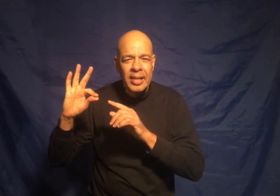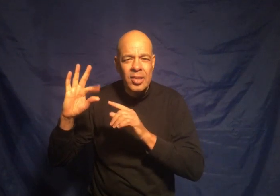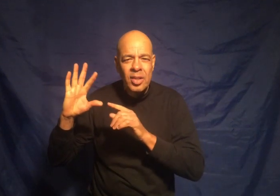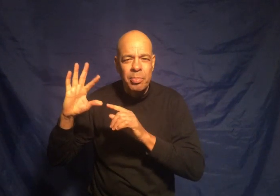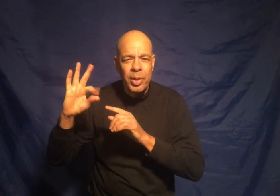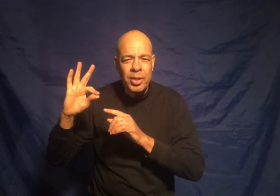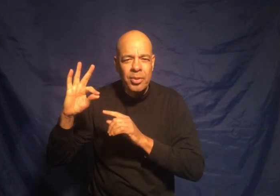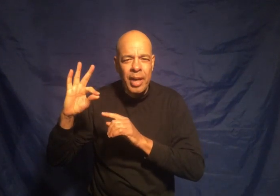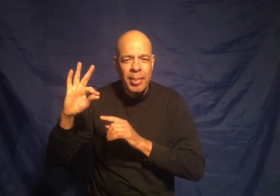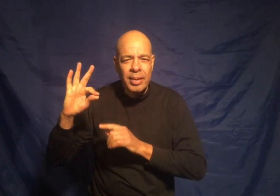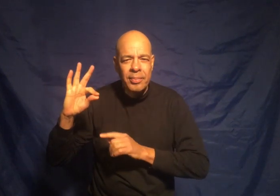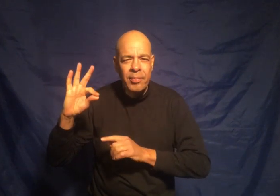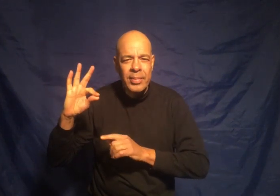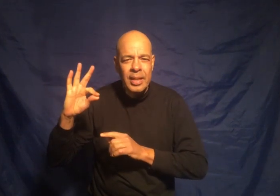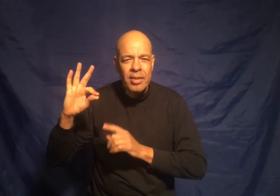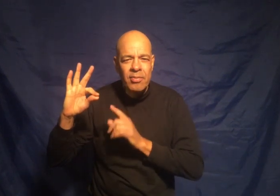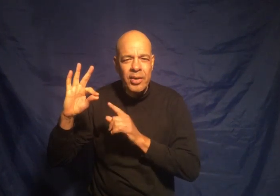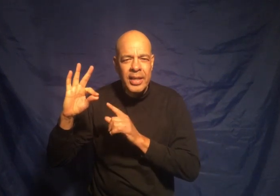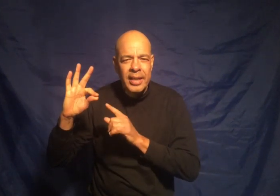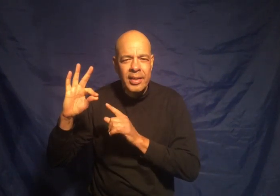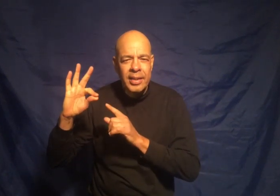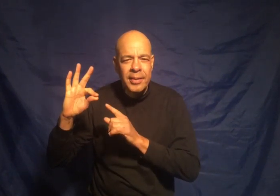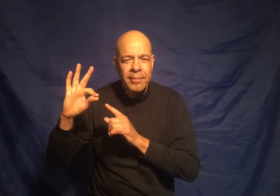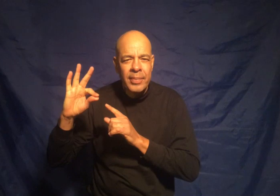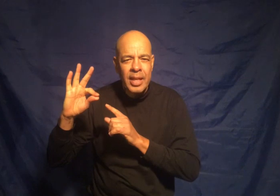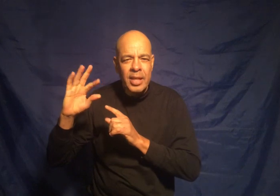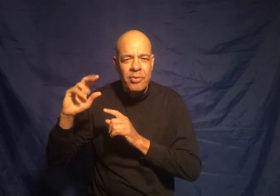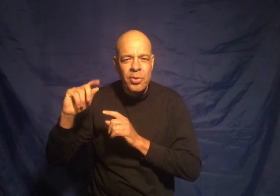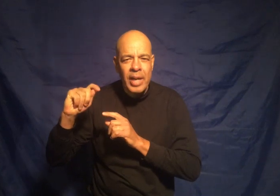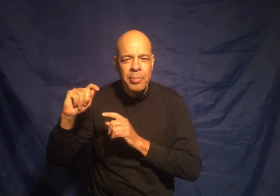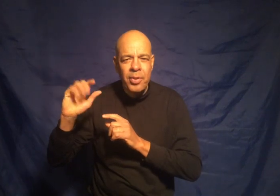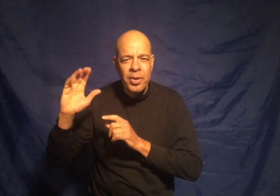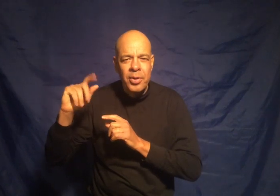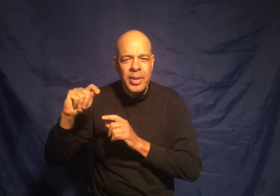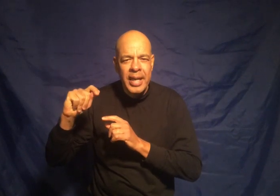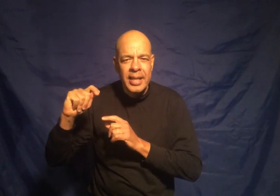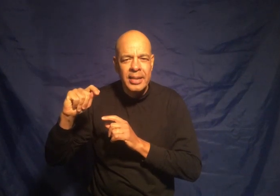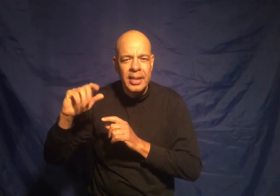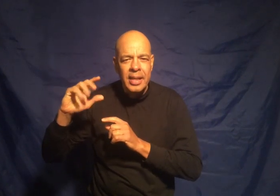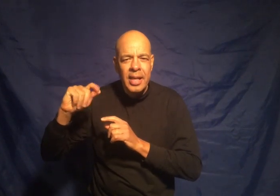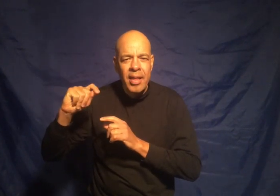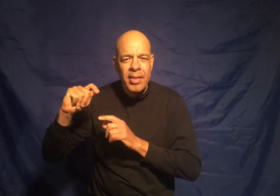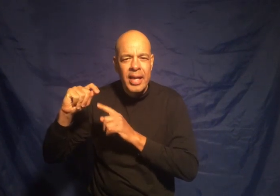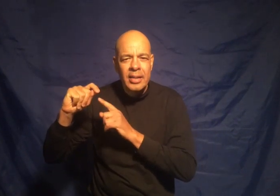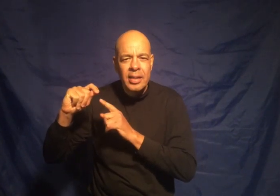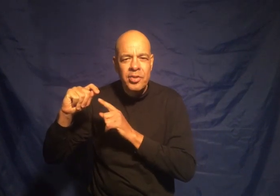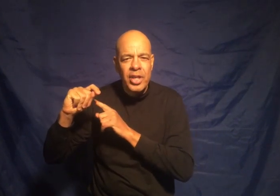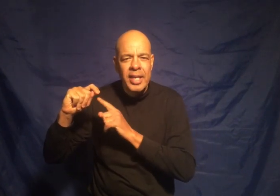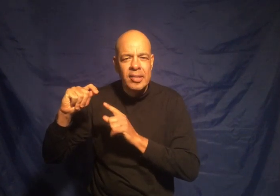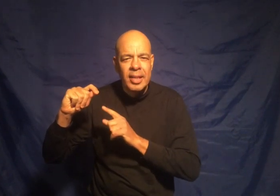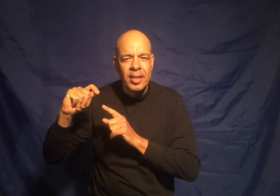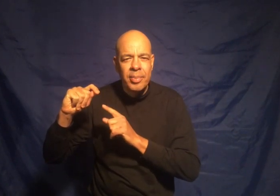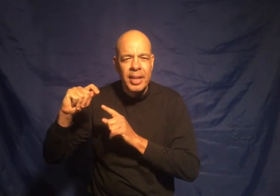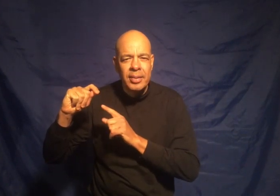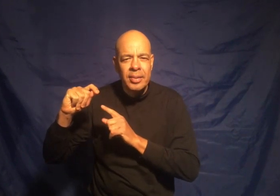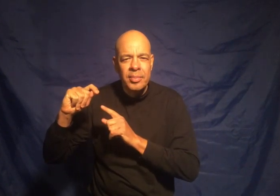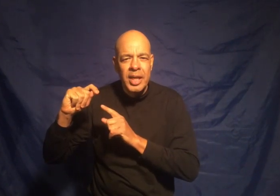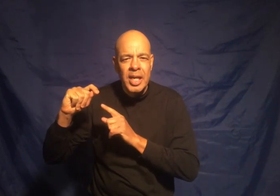is the point you're grabbing very clearly if you grab with your whole hand then it changes a little bit because